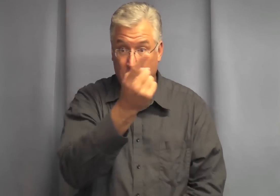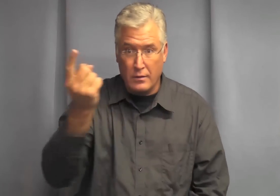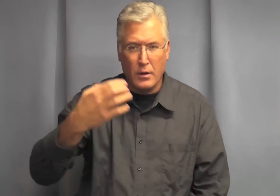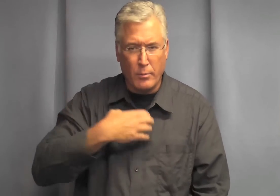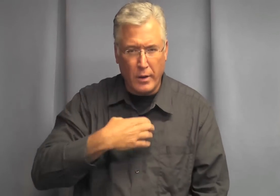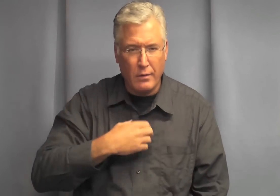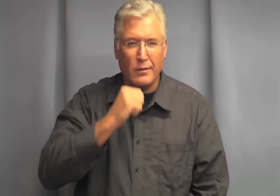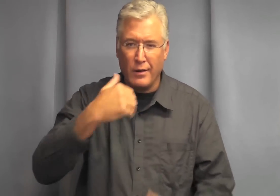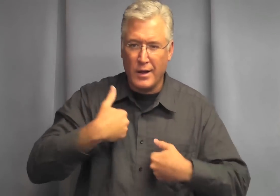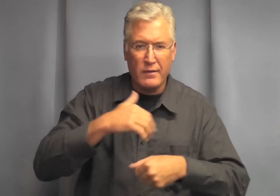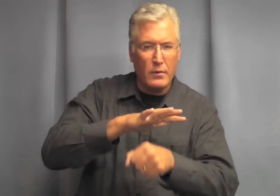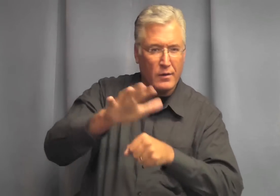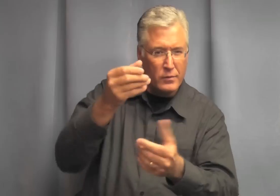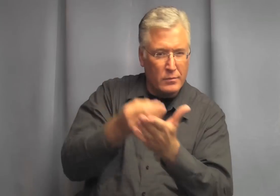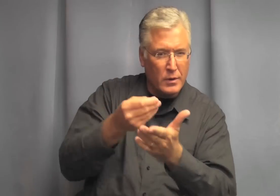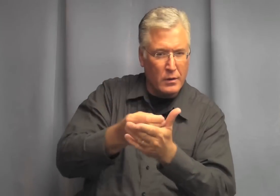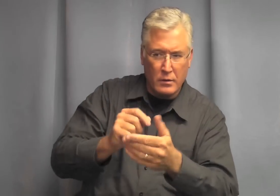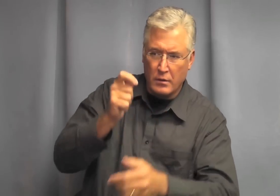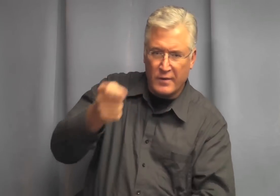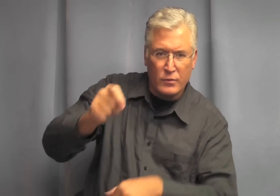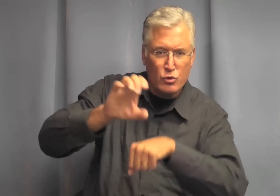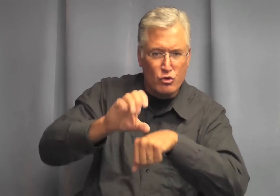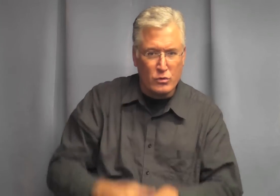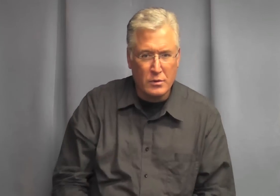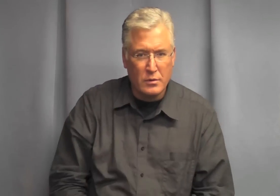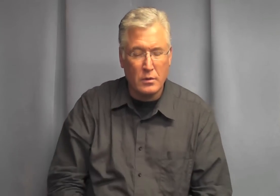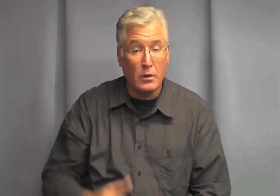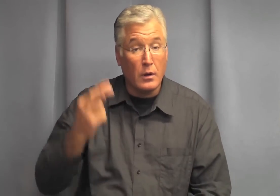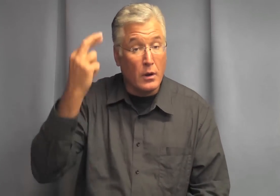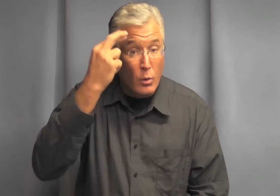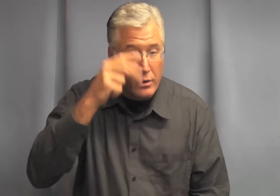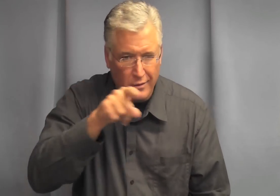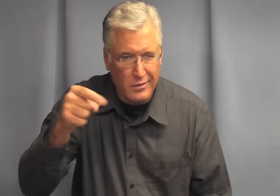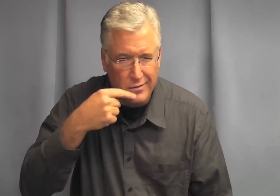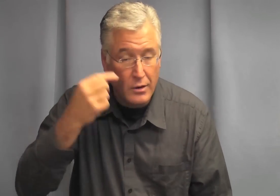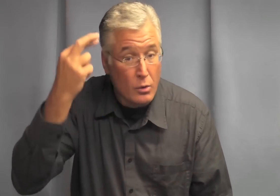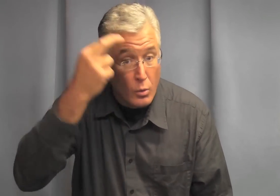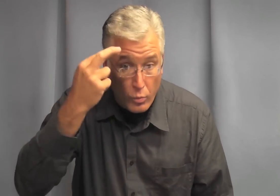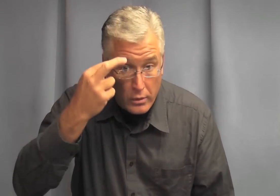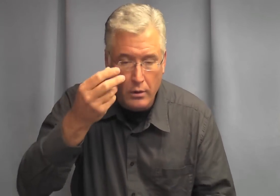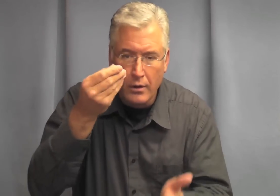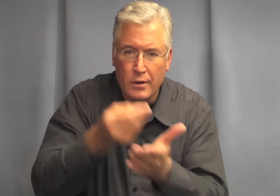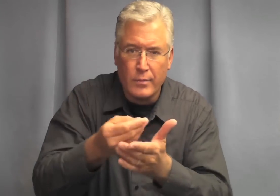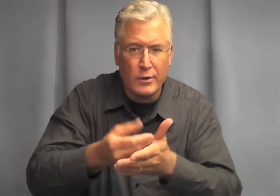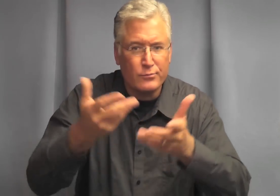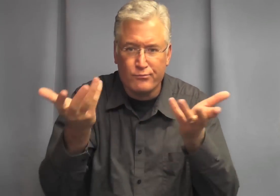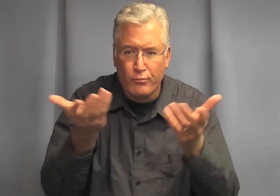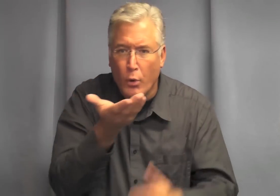there are people today that complain they don't have enough money to give to the church is this the truth is this the real reason